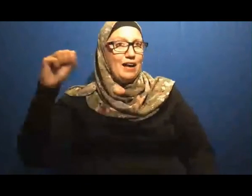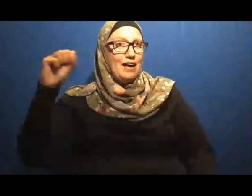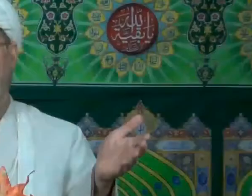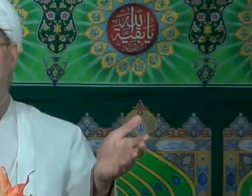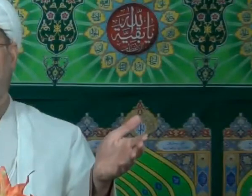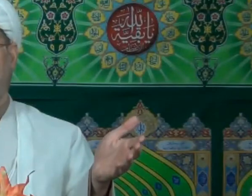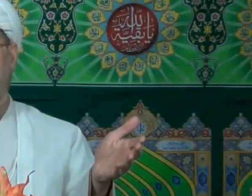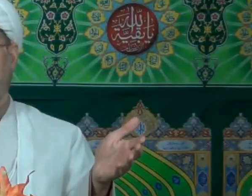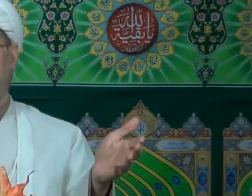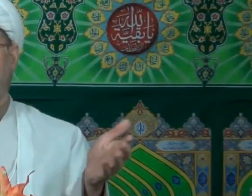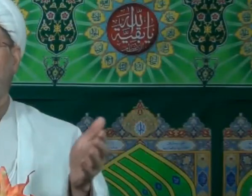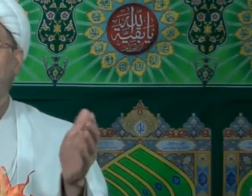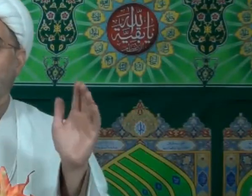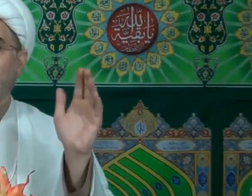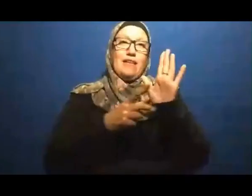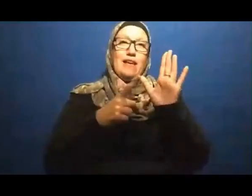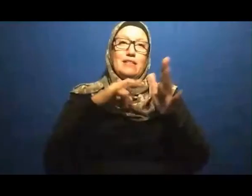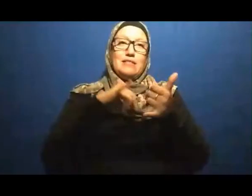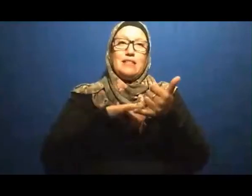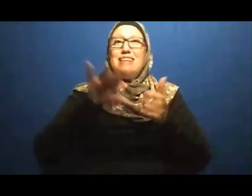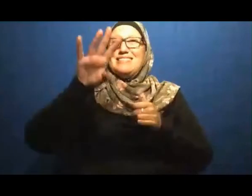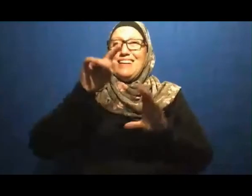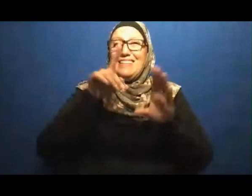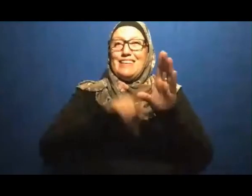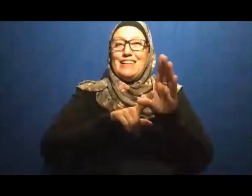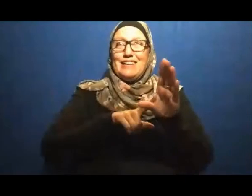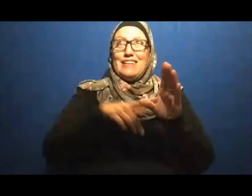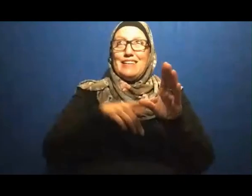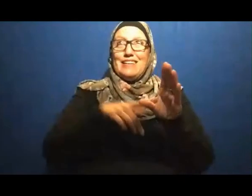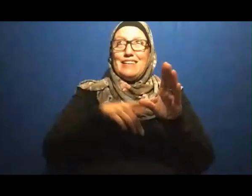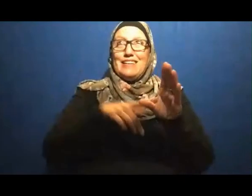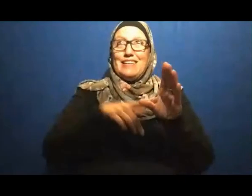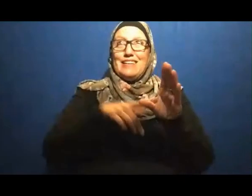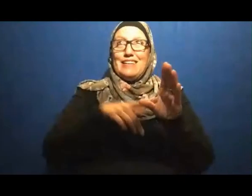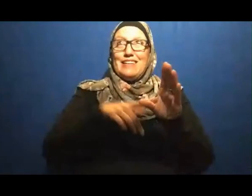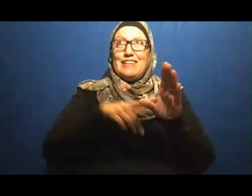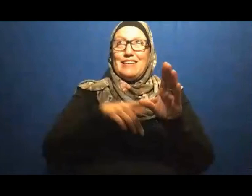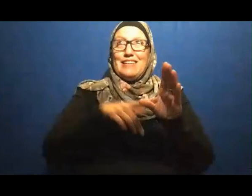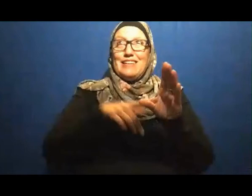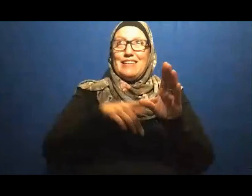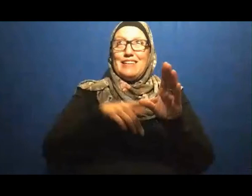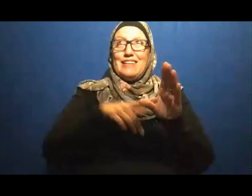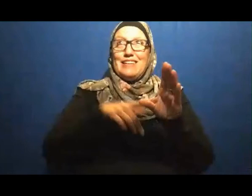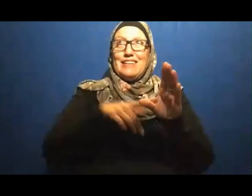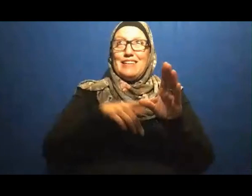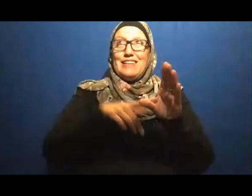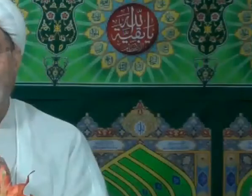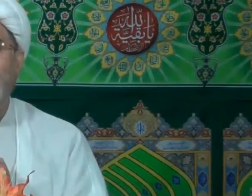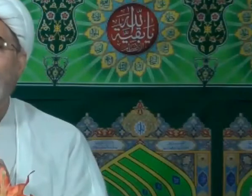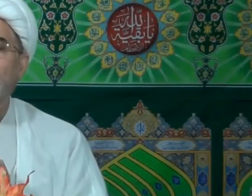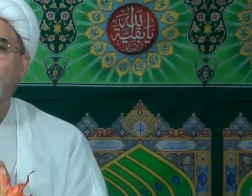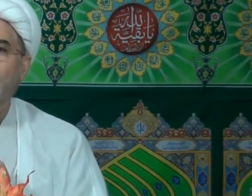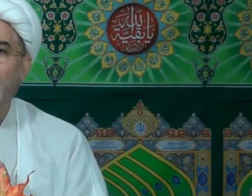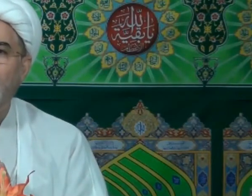In the house Of the holy prophet Look at what He is narrating From the prophet He says The holy messenger Of God told me once Ya Anas